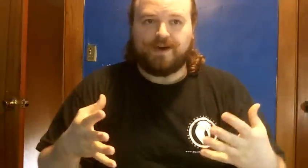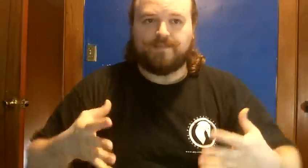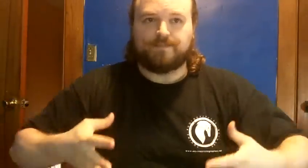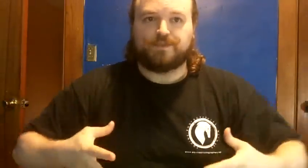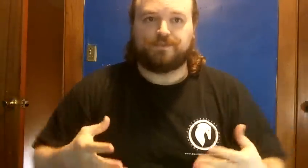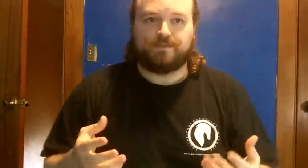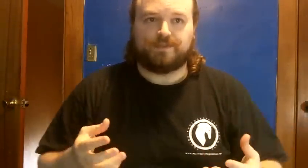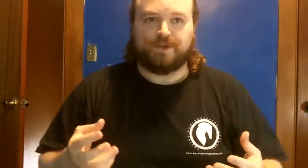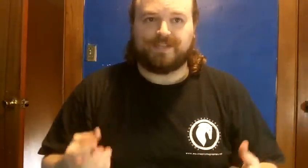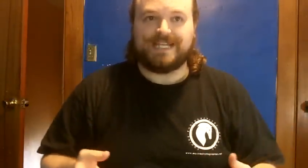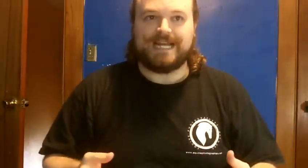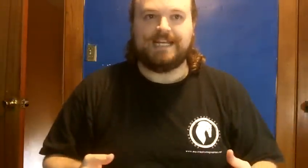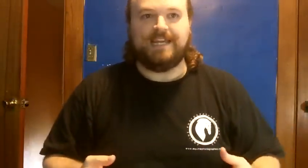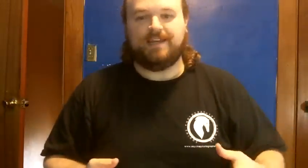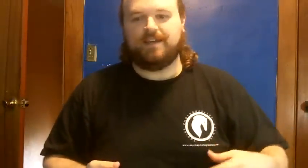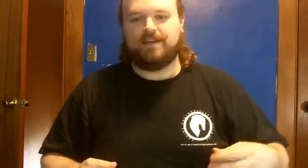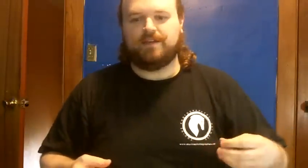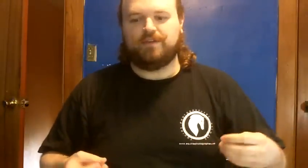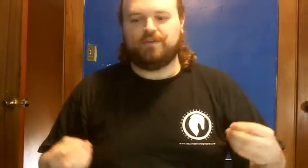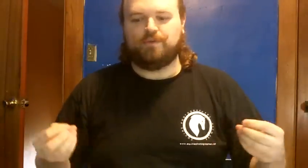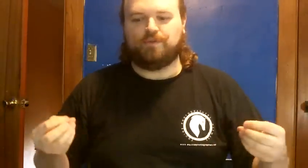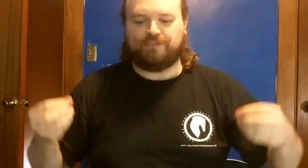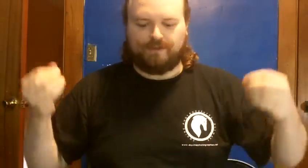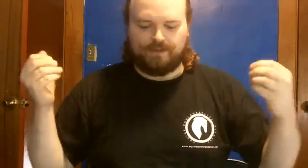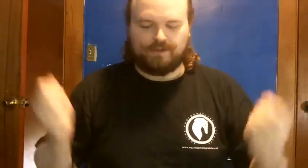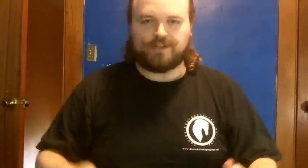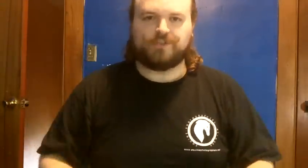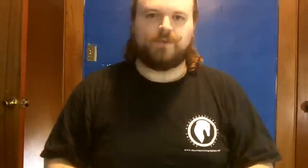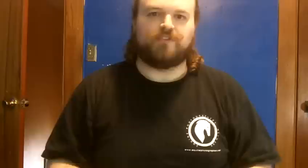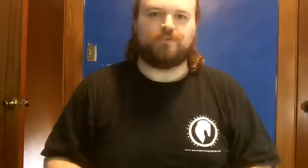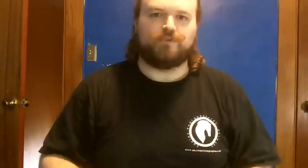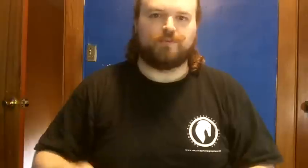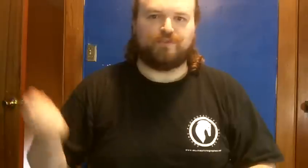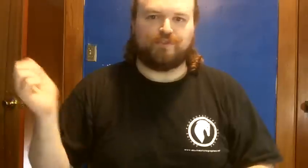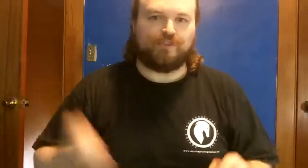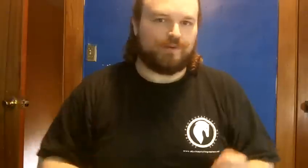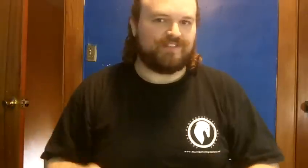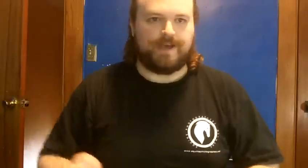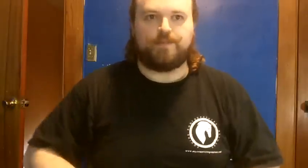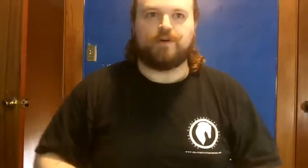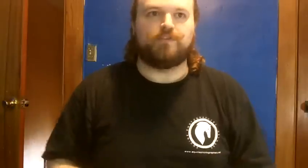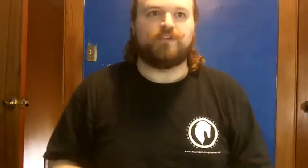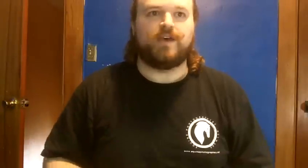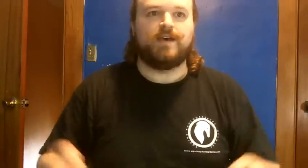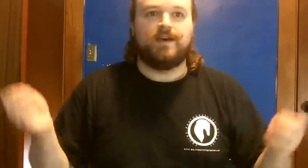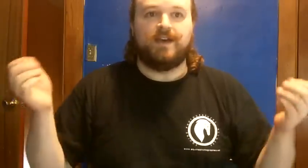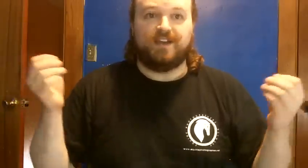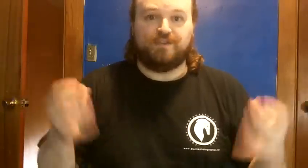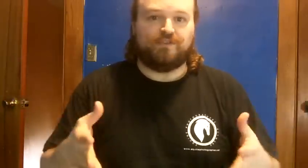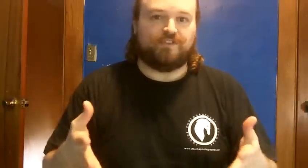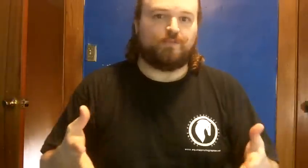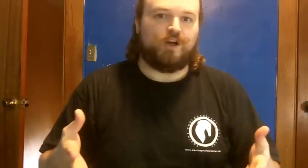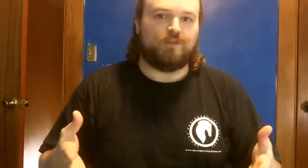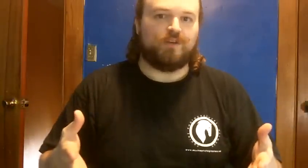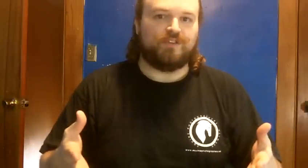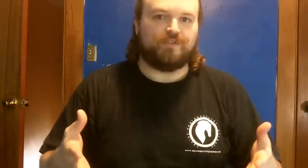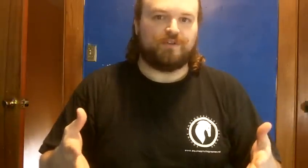drumming technique you use larger muscle groups for slower tempos and use the smaller ones for